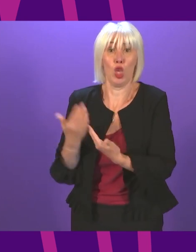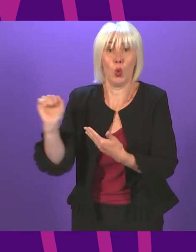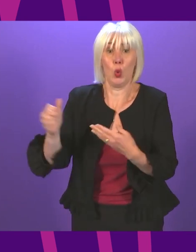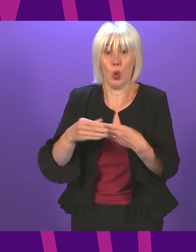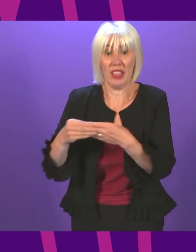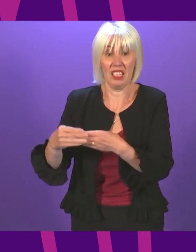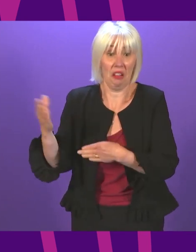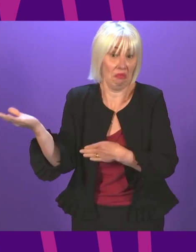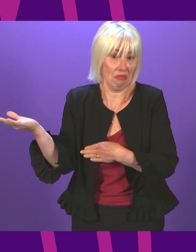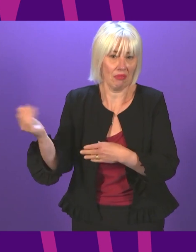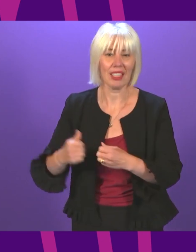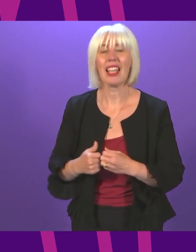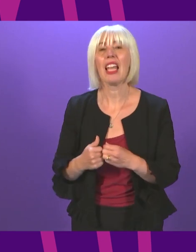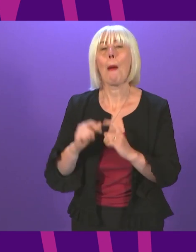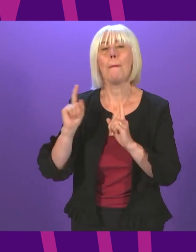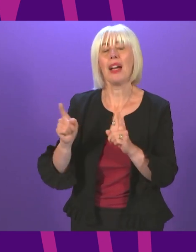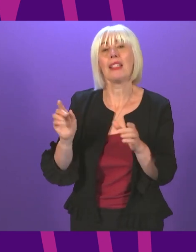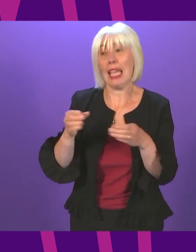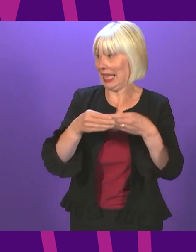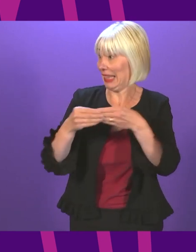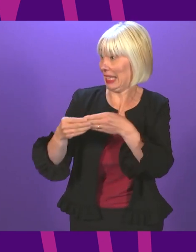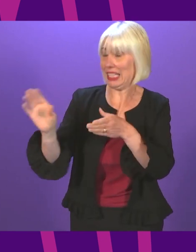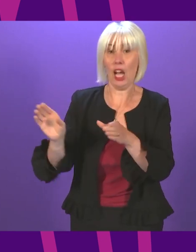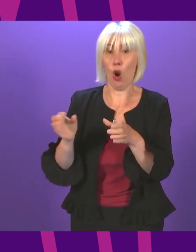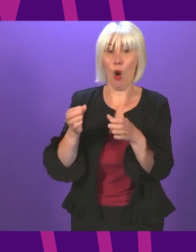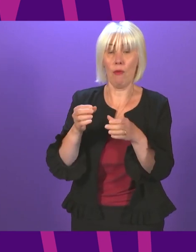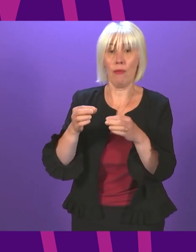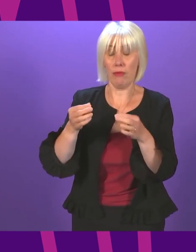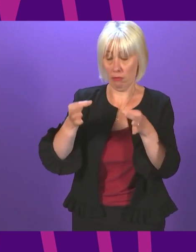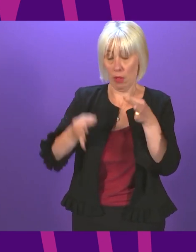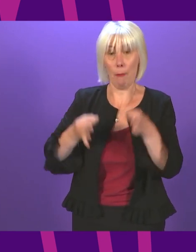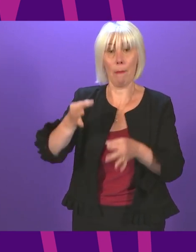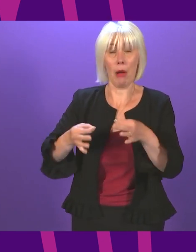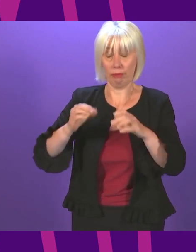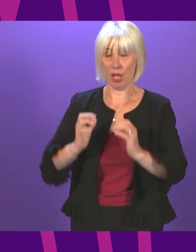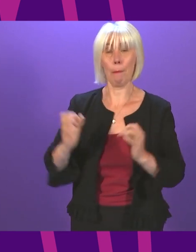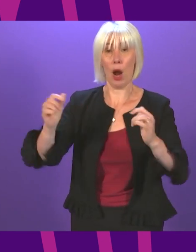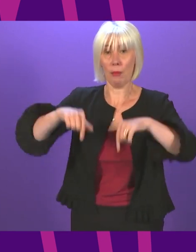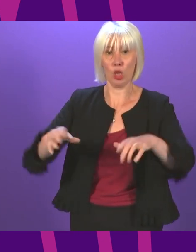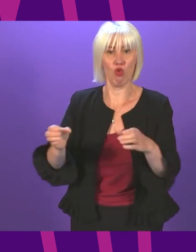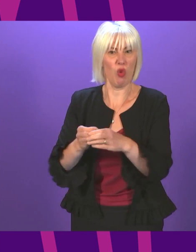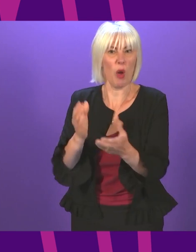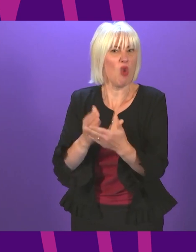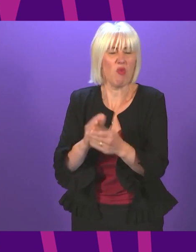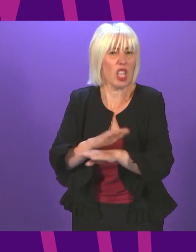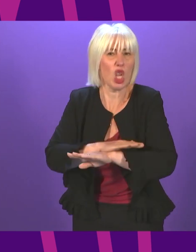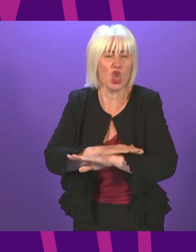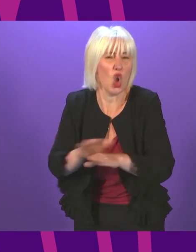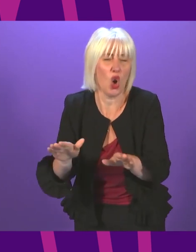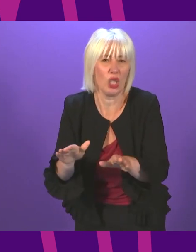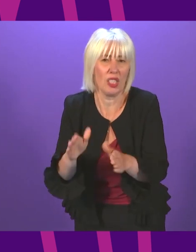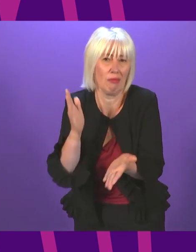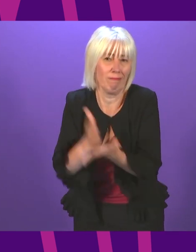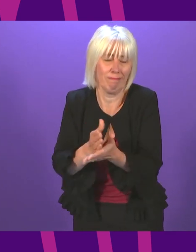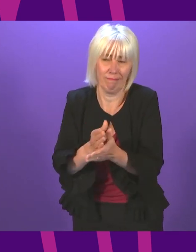But the leader of a parliamentary group that doesn't even yet, doesn't any longer qualify as a parliamentary group because it lost ground